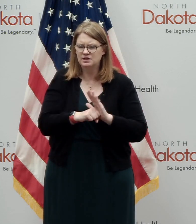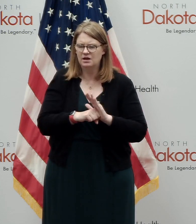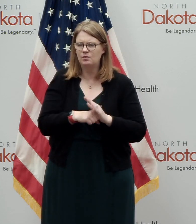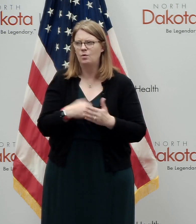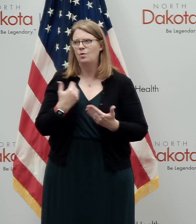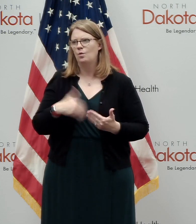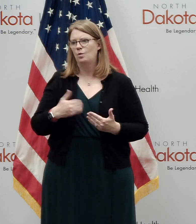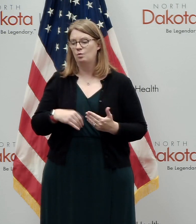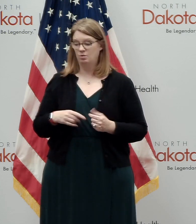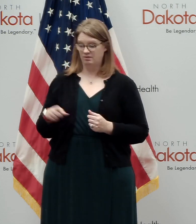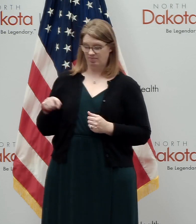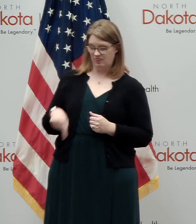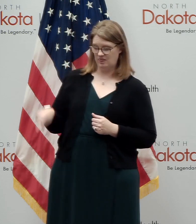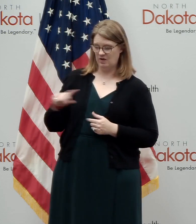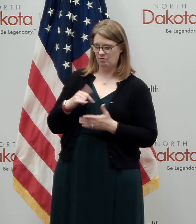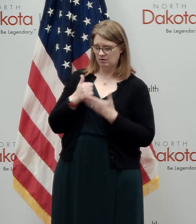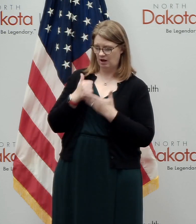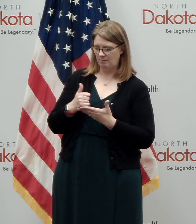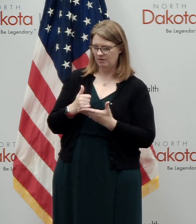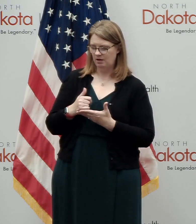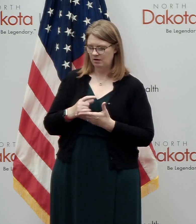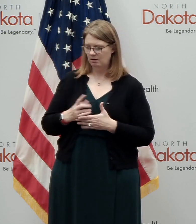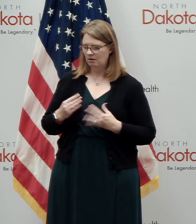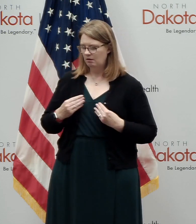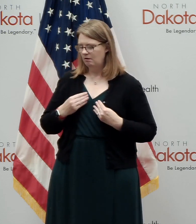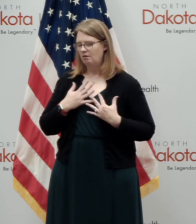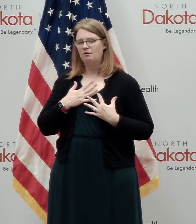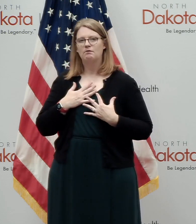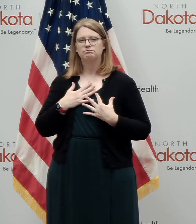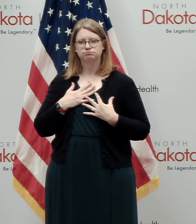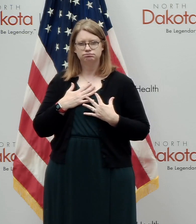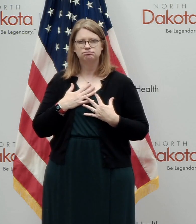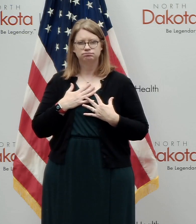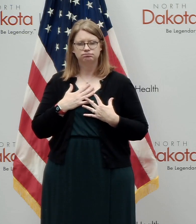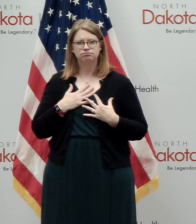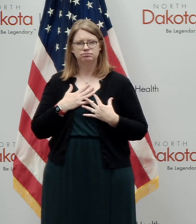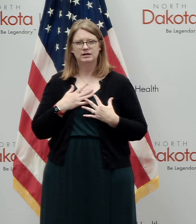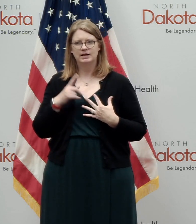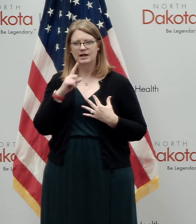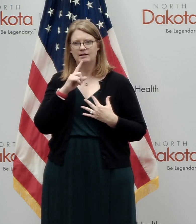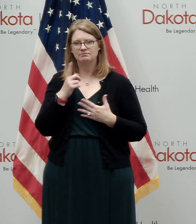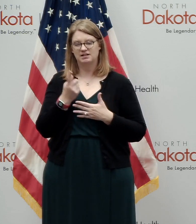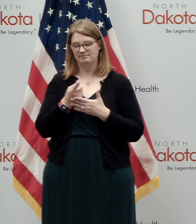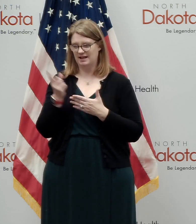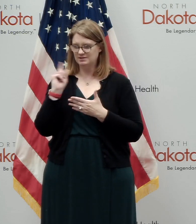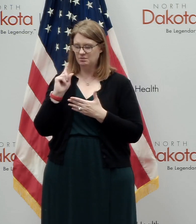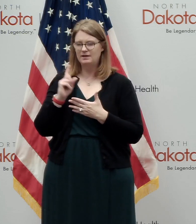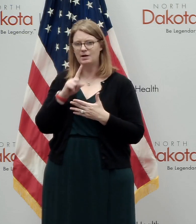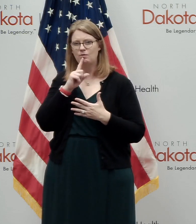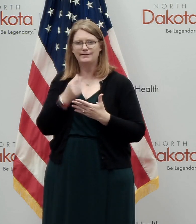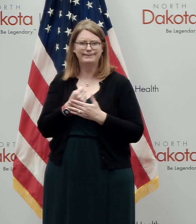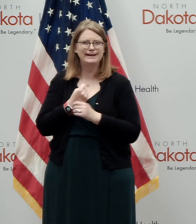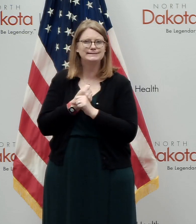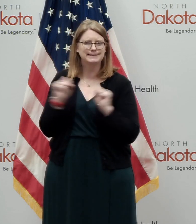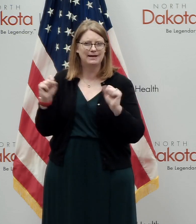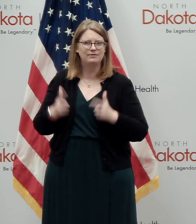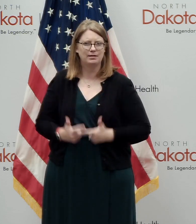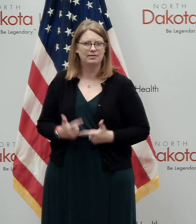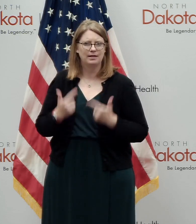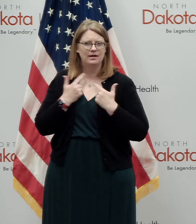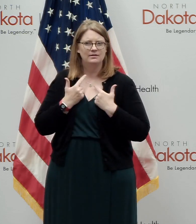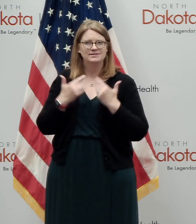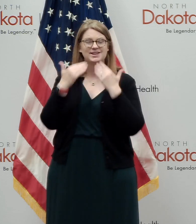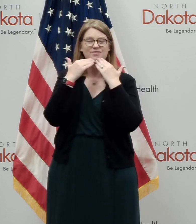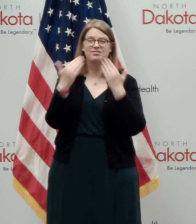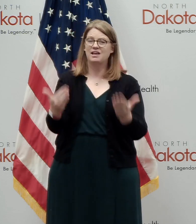were lighting a spark, uh, that, that, that, that reunited a soul last week. So again, uh, thank you to all of our